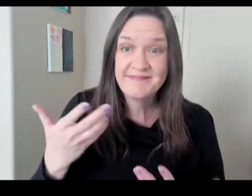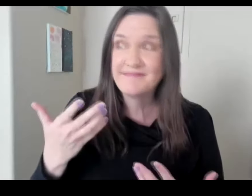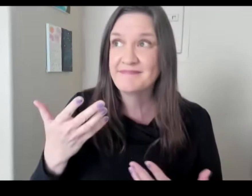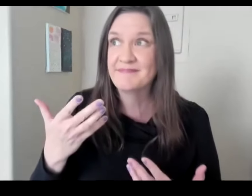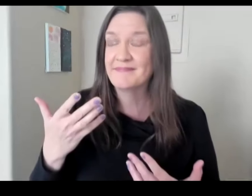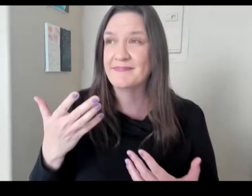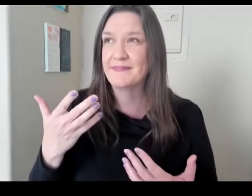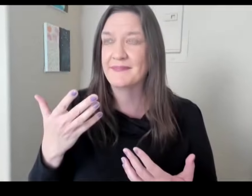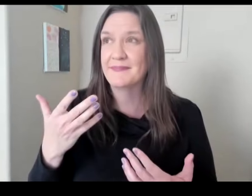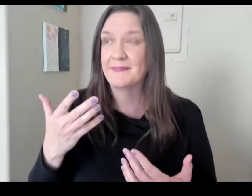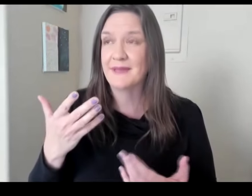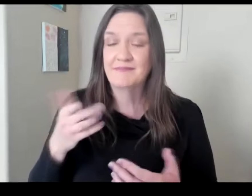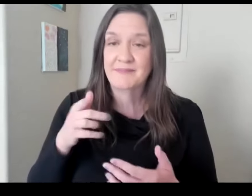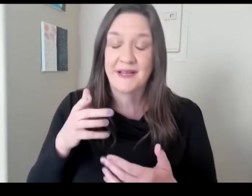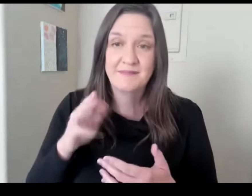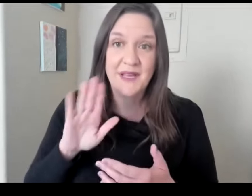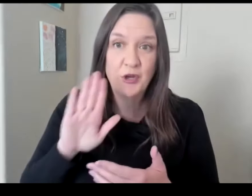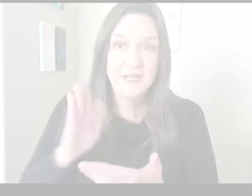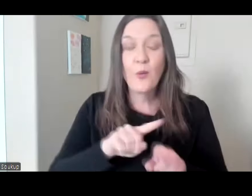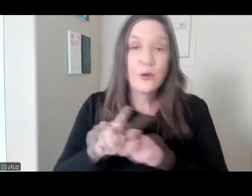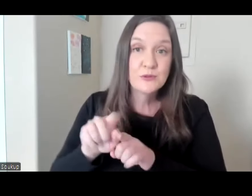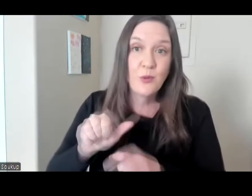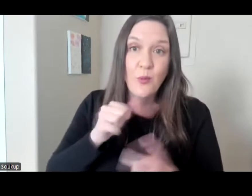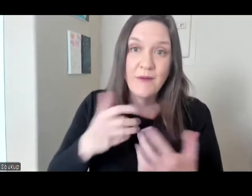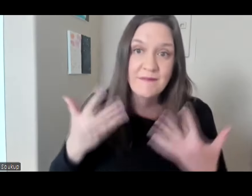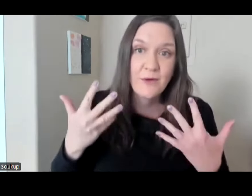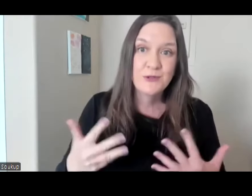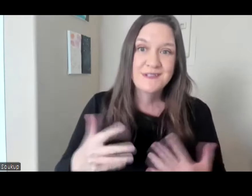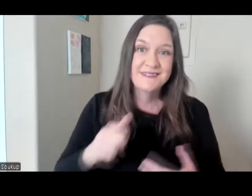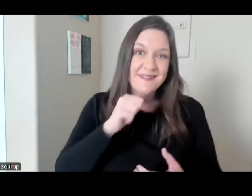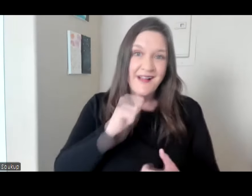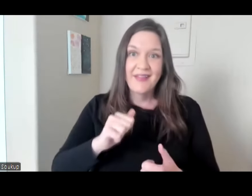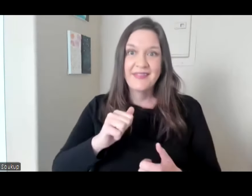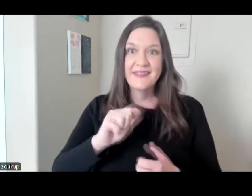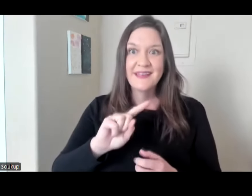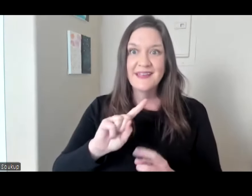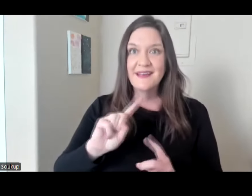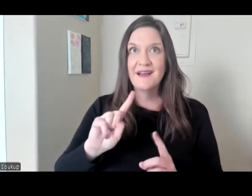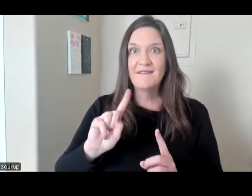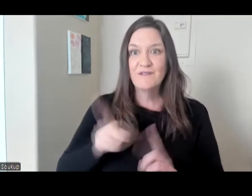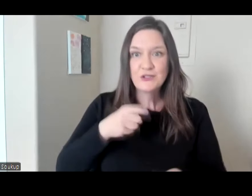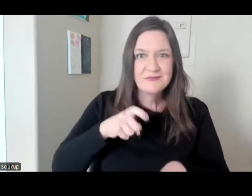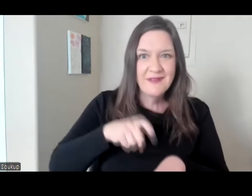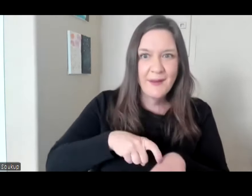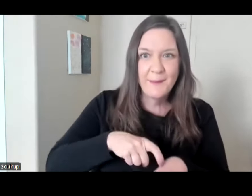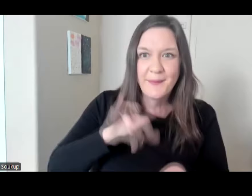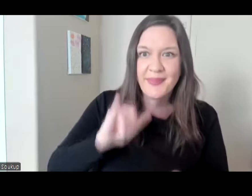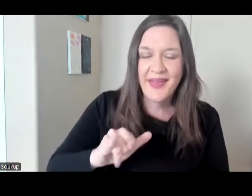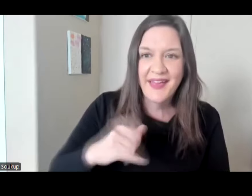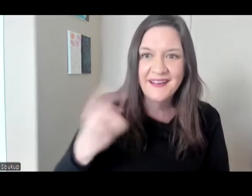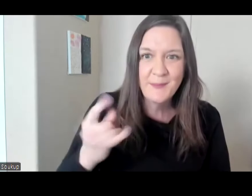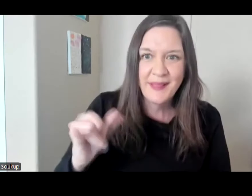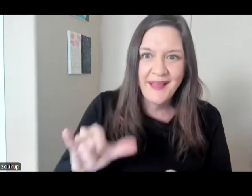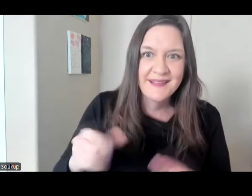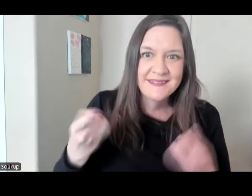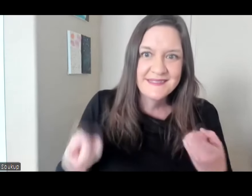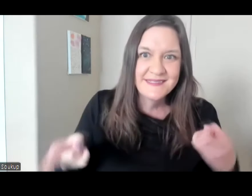12 News and an interpreter joined. What we've seen, unfortunately, this is not the first time